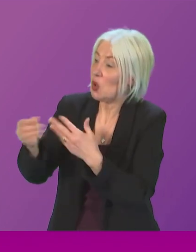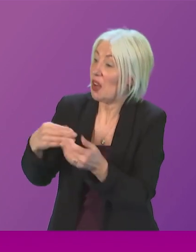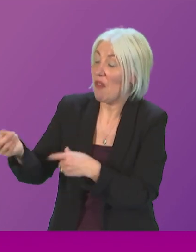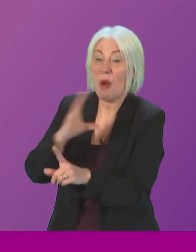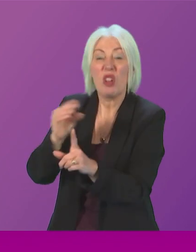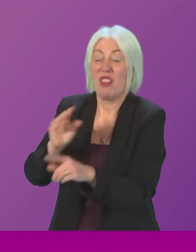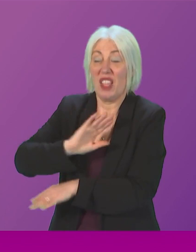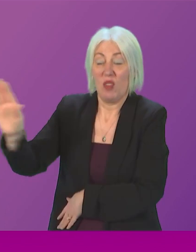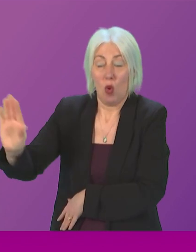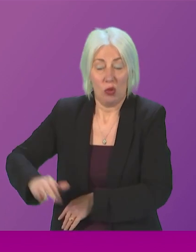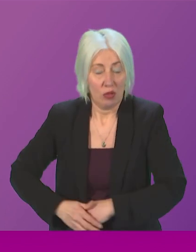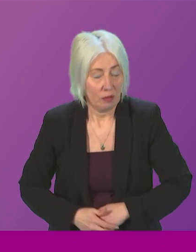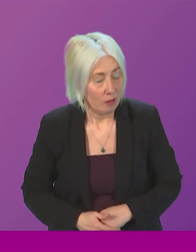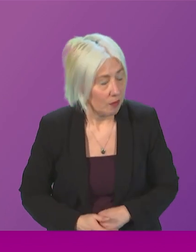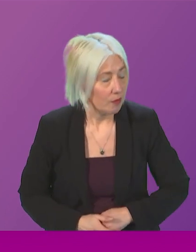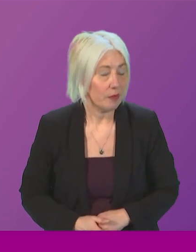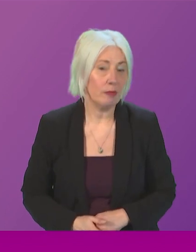Party Will Rennie